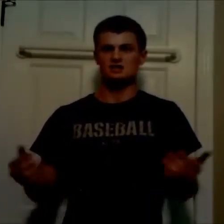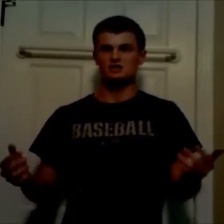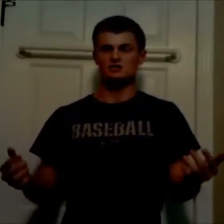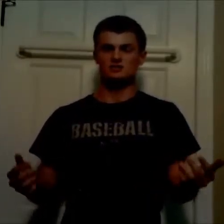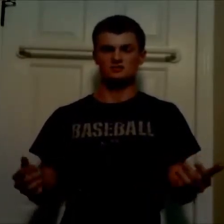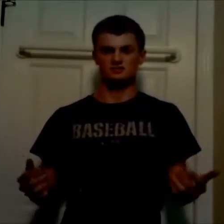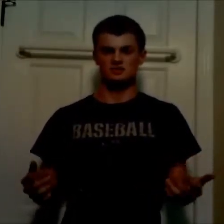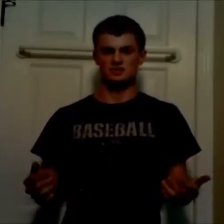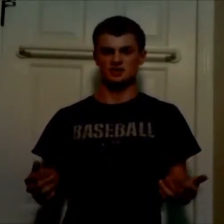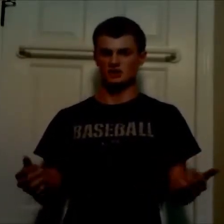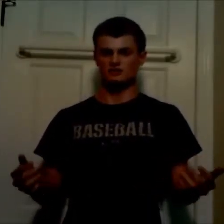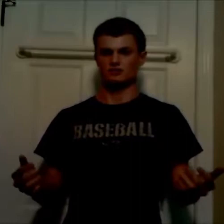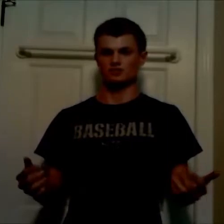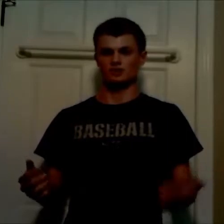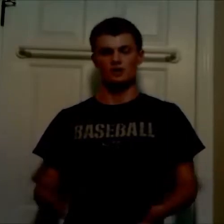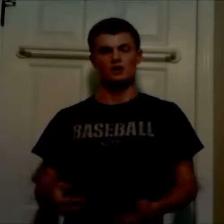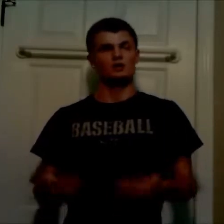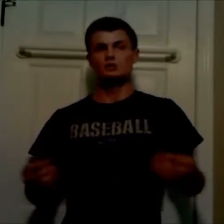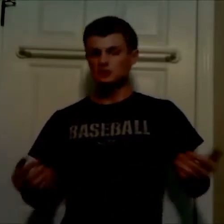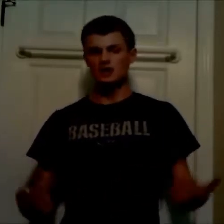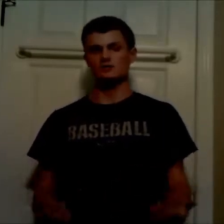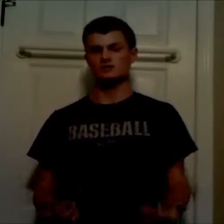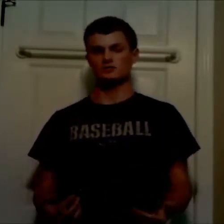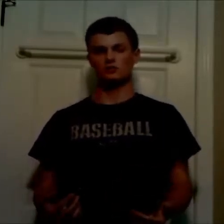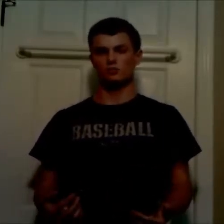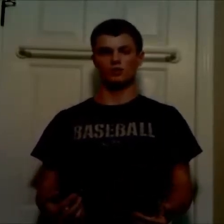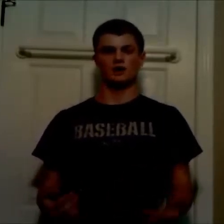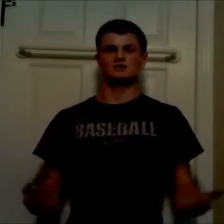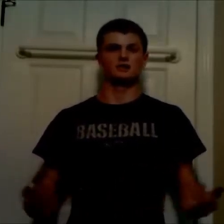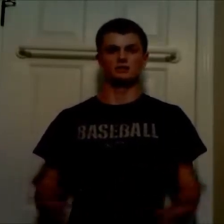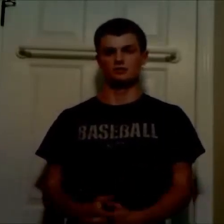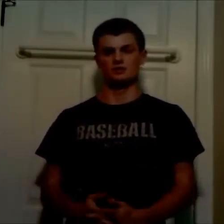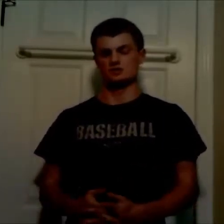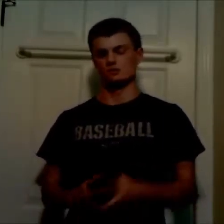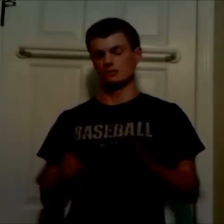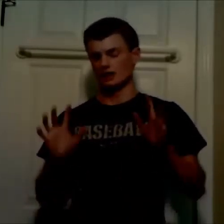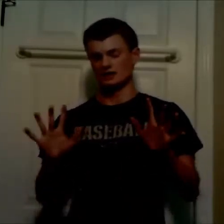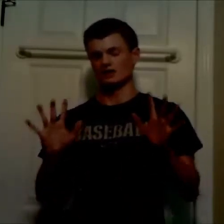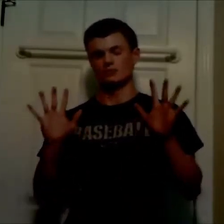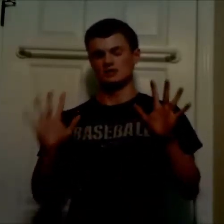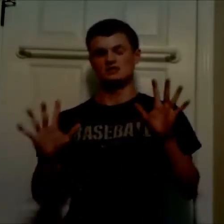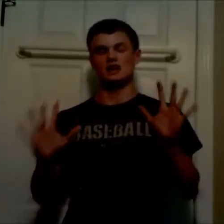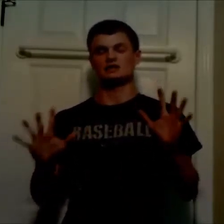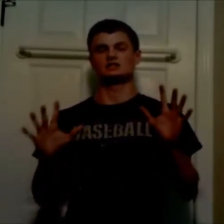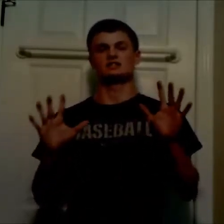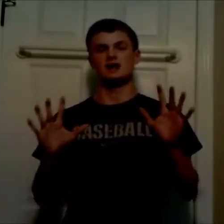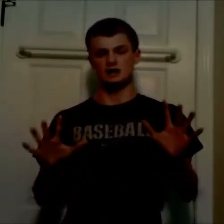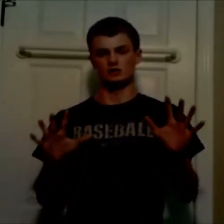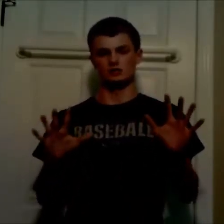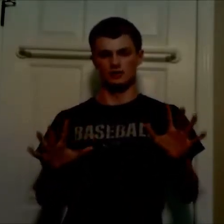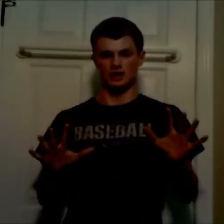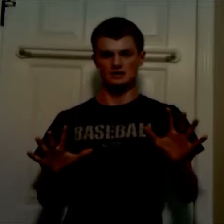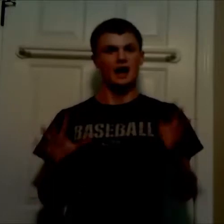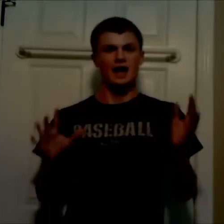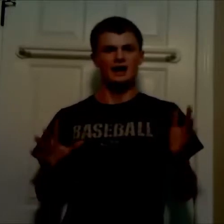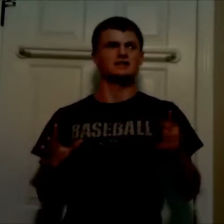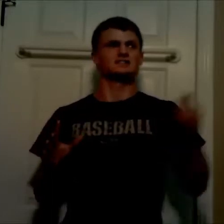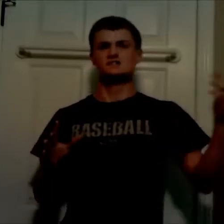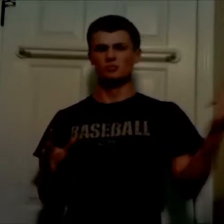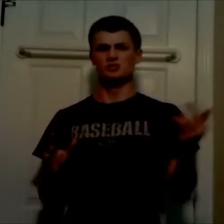2015, Age of Ultron. You can count Civil War as another Avengers movie, I get it, but it's not actually titled that. And, it's still